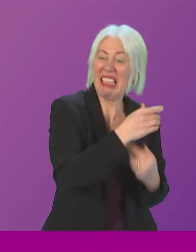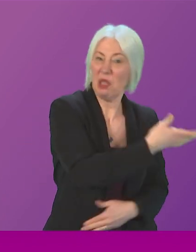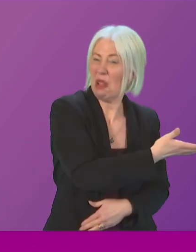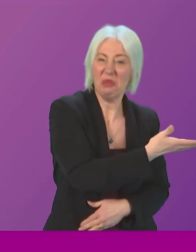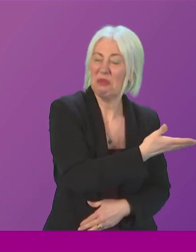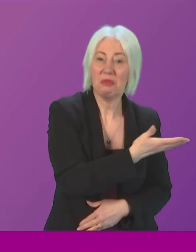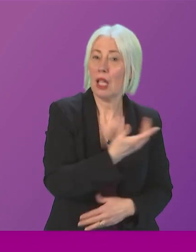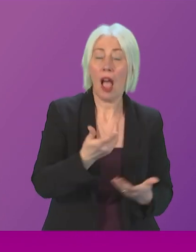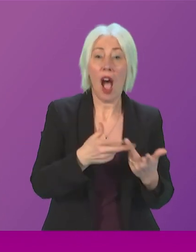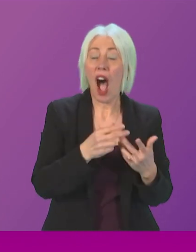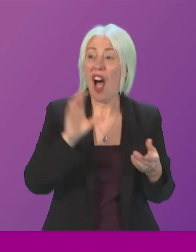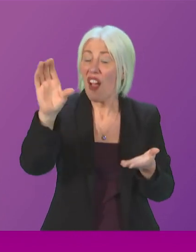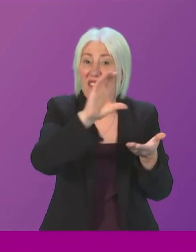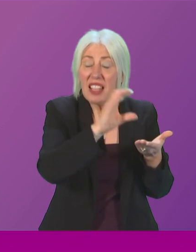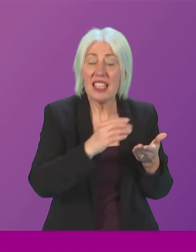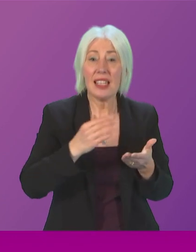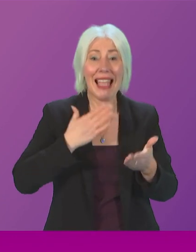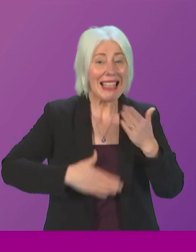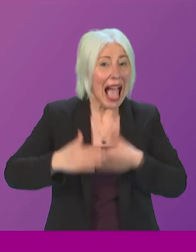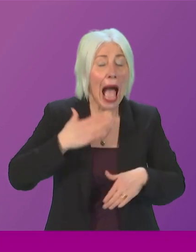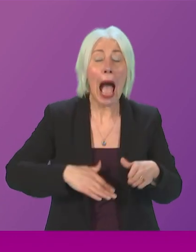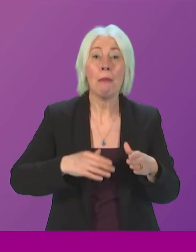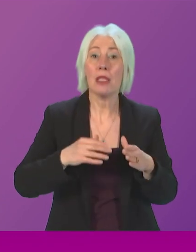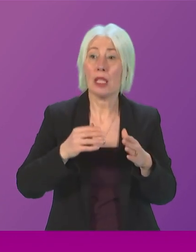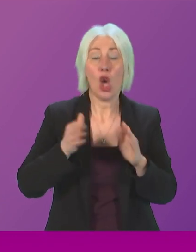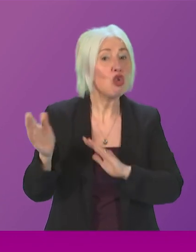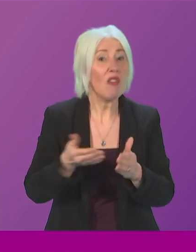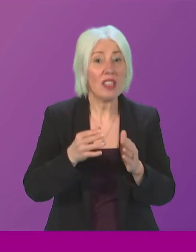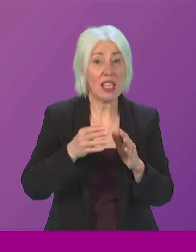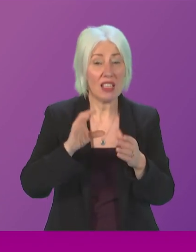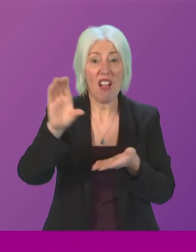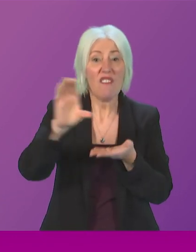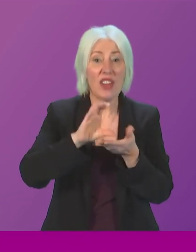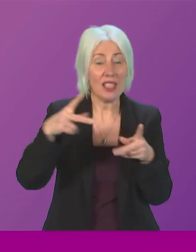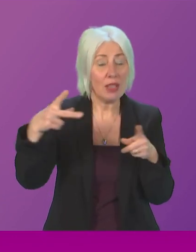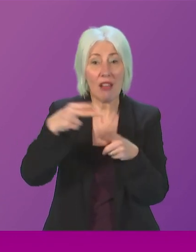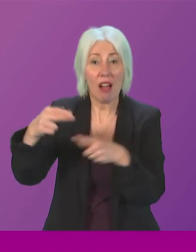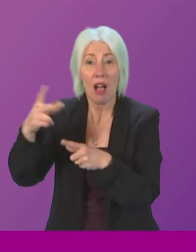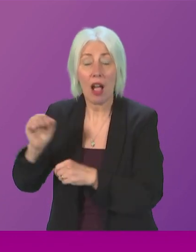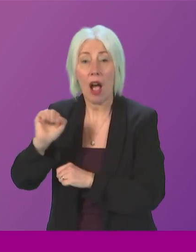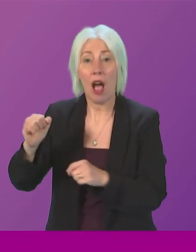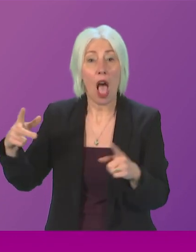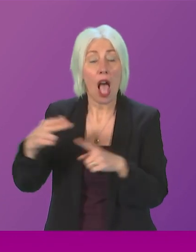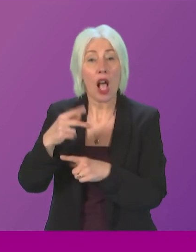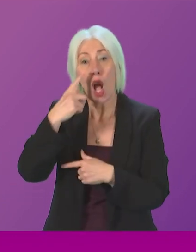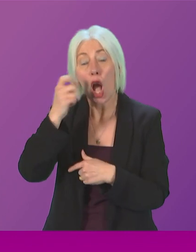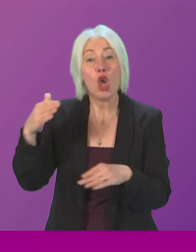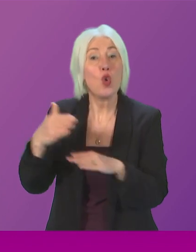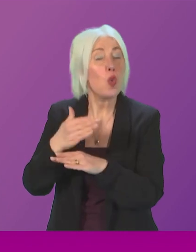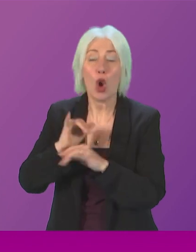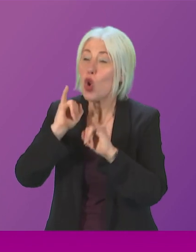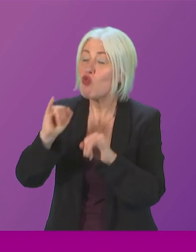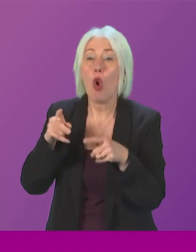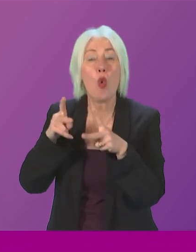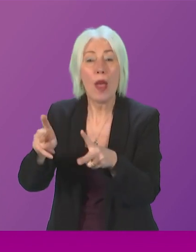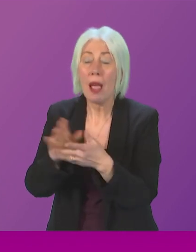lost funding and statutory service like CAMS are at breaking point cutting back on youth work is the wrong course of action and will just store up